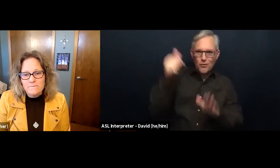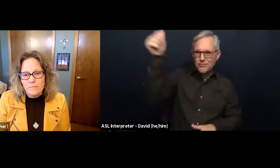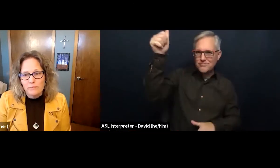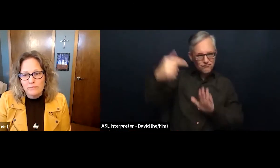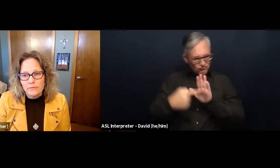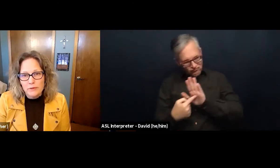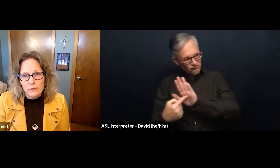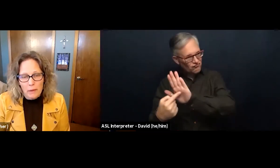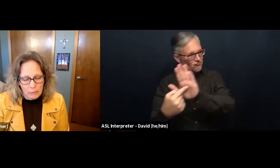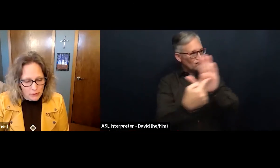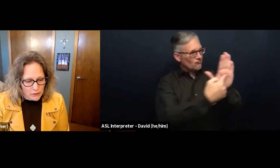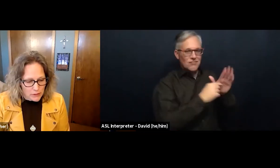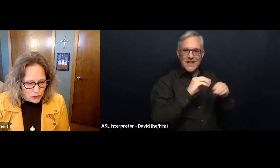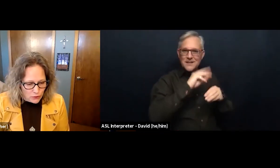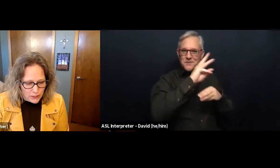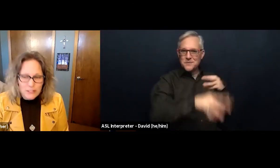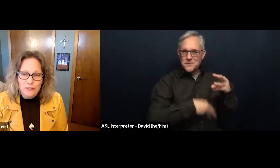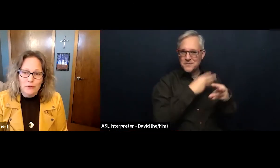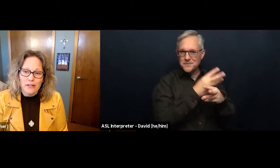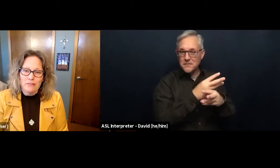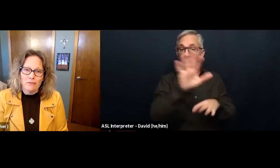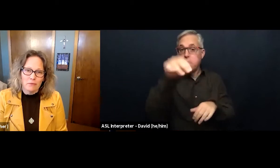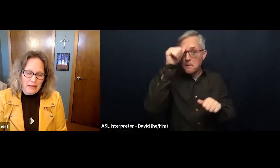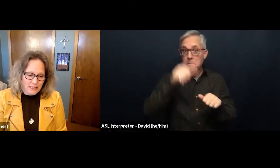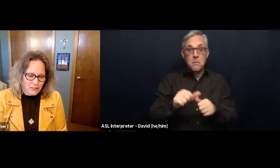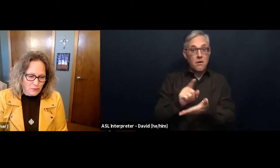Do you remember Jonah's story from last week?